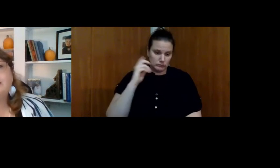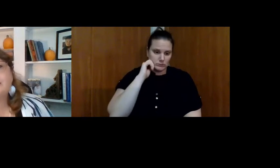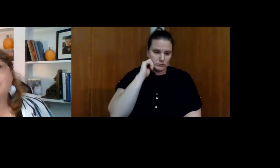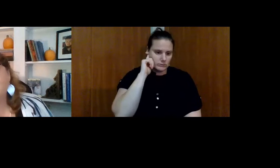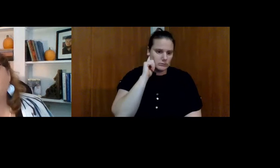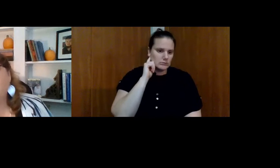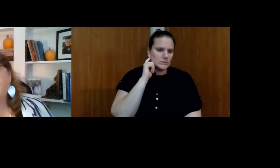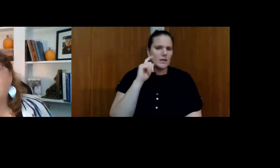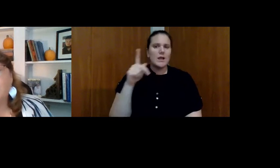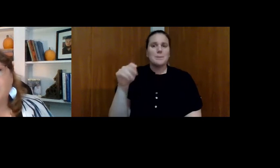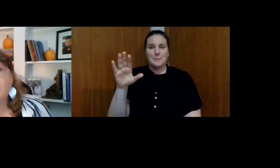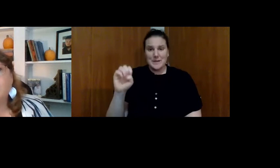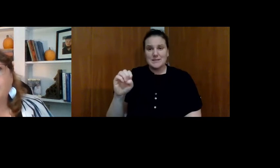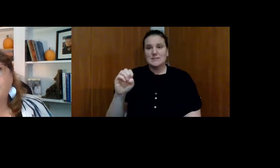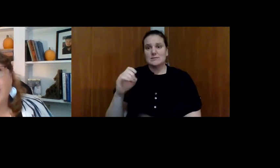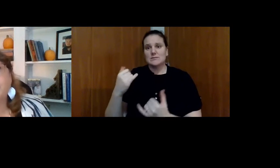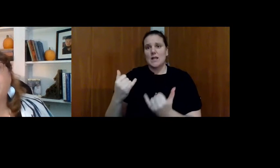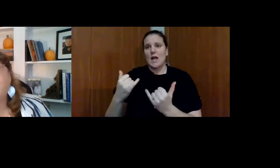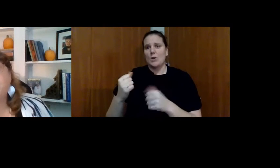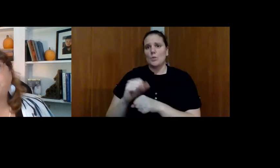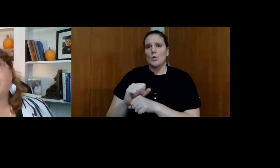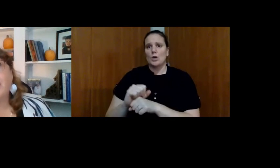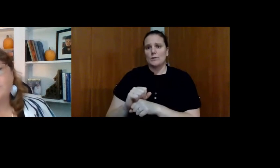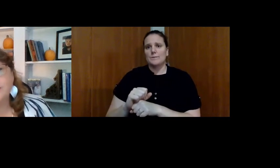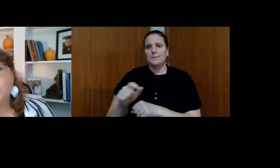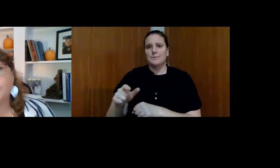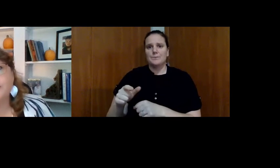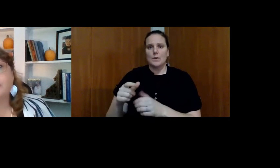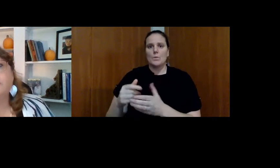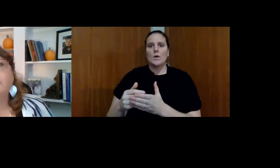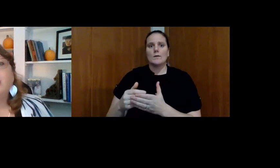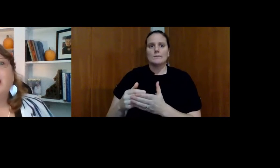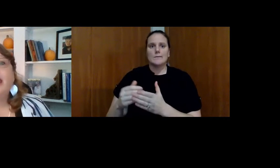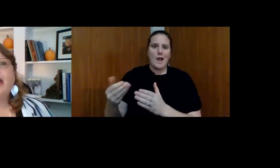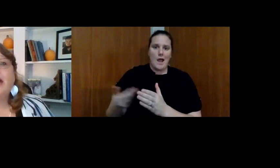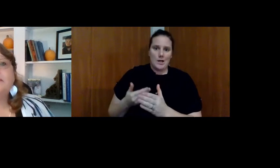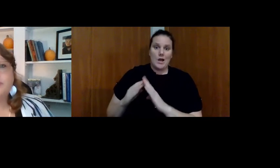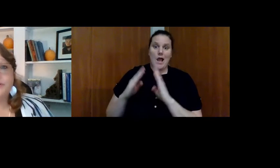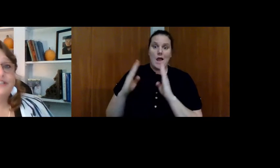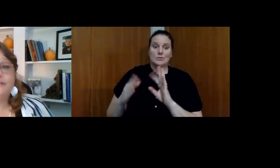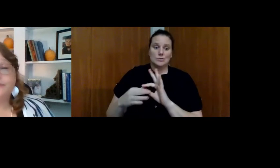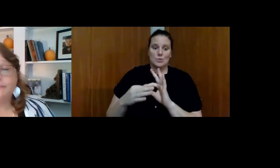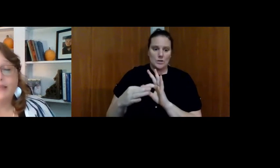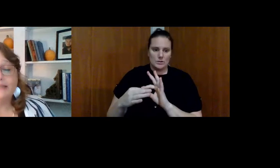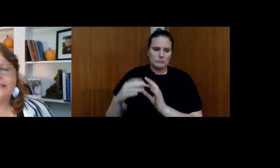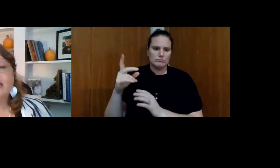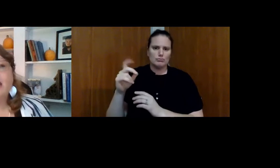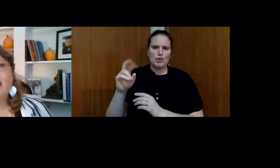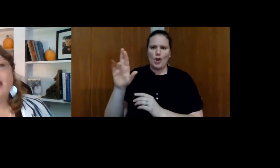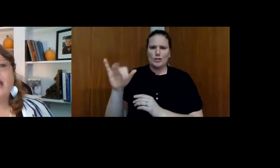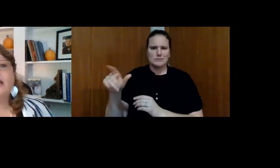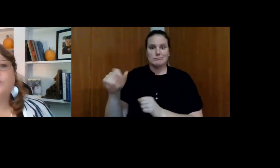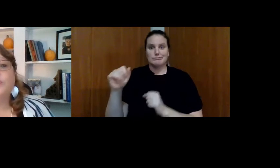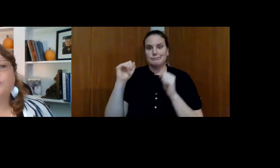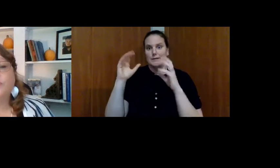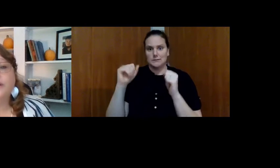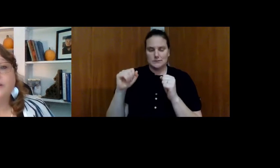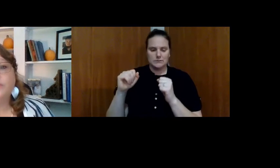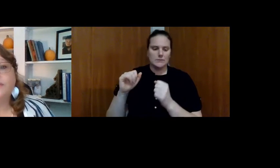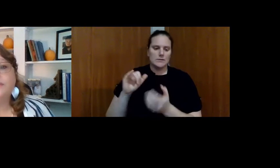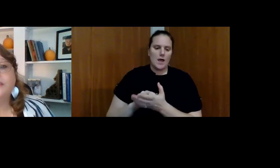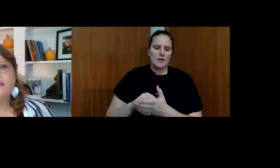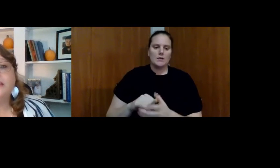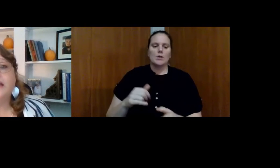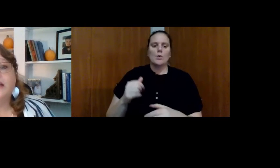PEACE is currently working on, we've hired a housing coordinator, Darcy, who's amazing. And we're